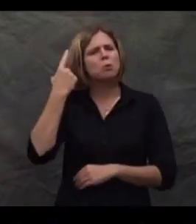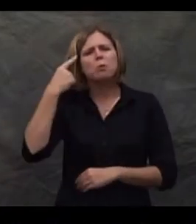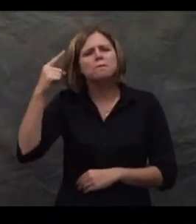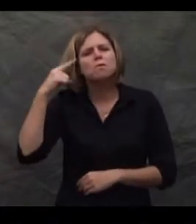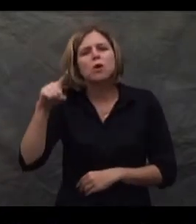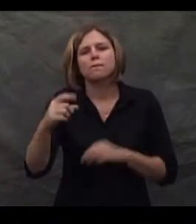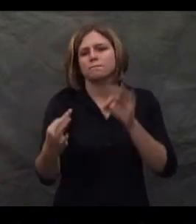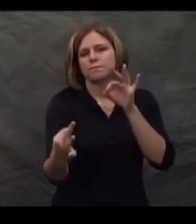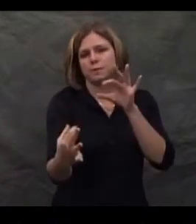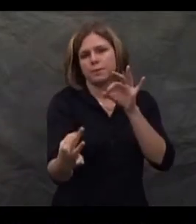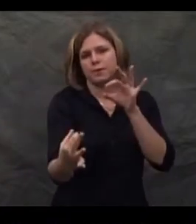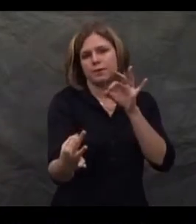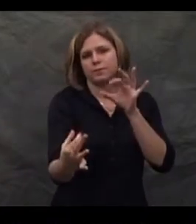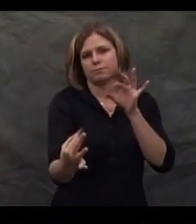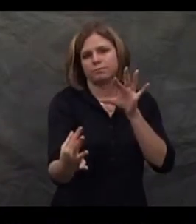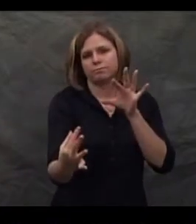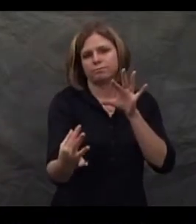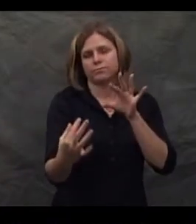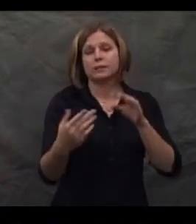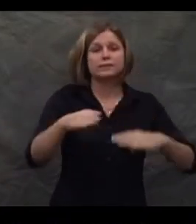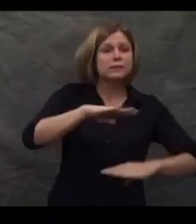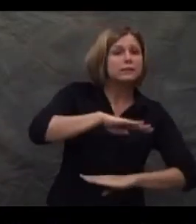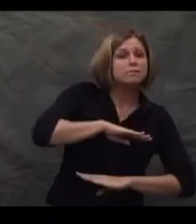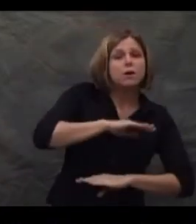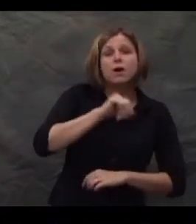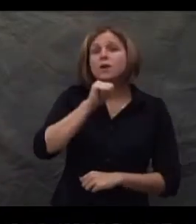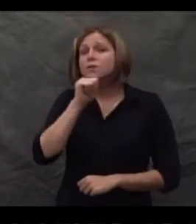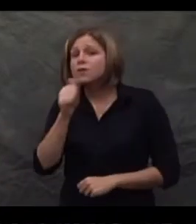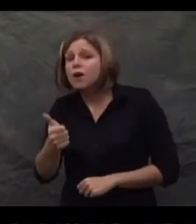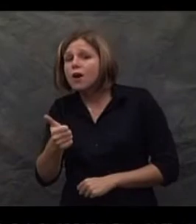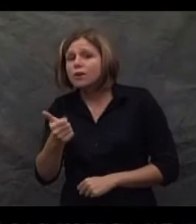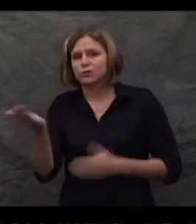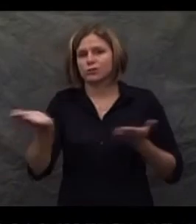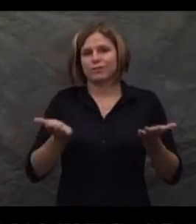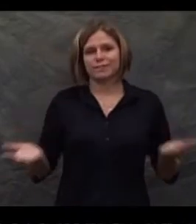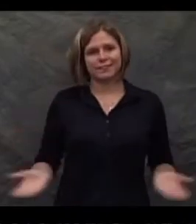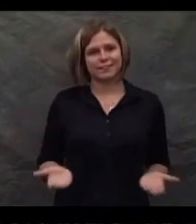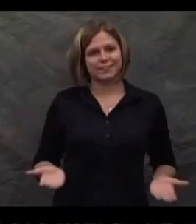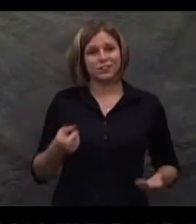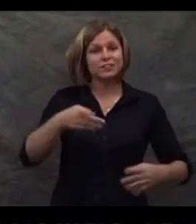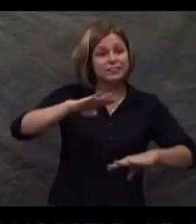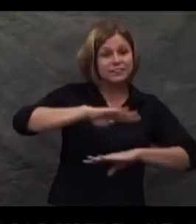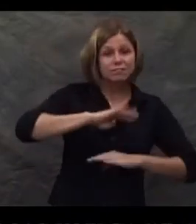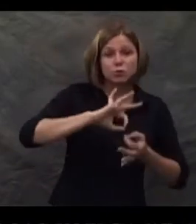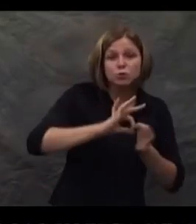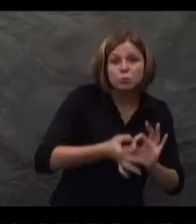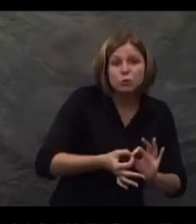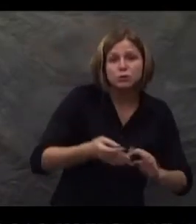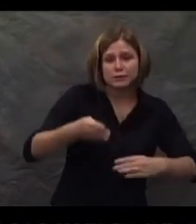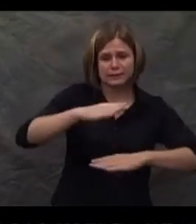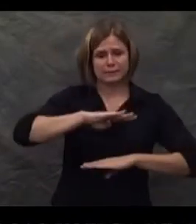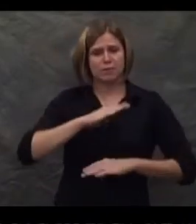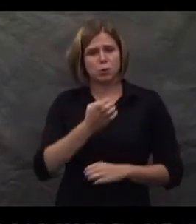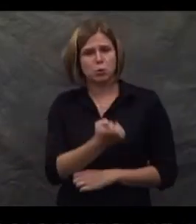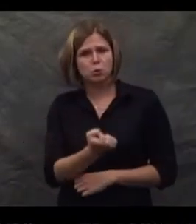Before you are discharged, staff will give you a feedback form, along with the self-addressed envelope to fill out and mail back to the hospital.